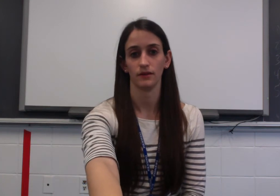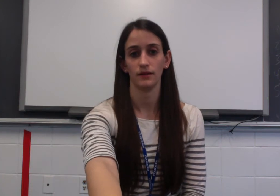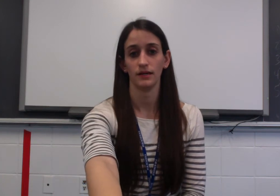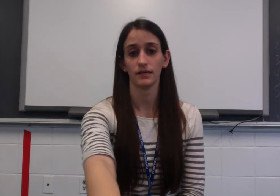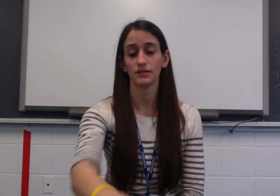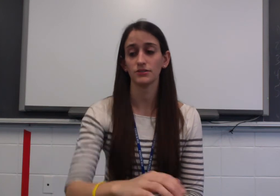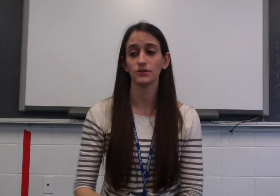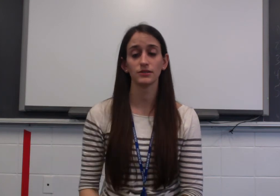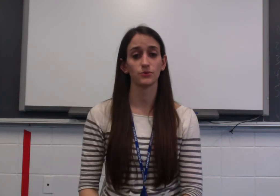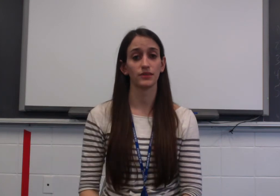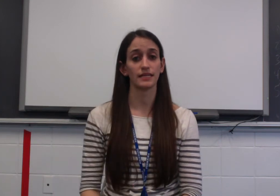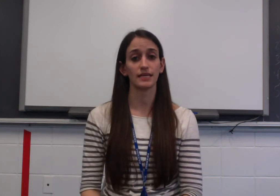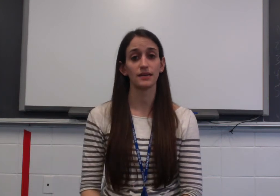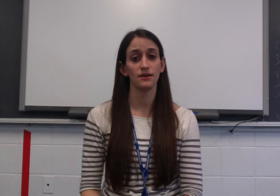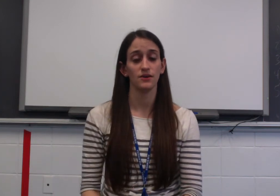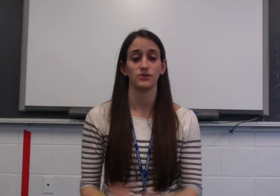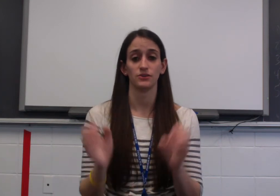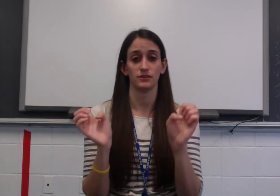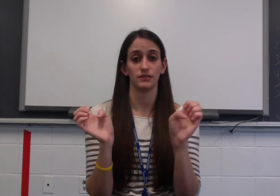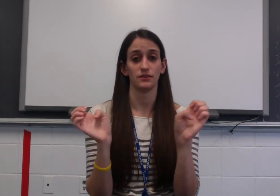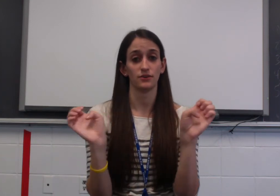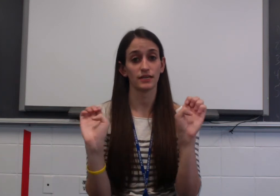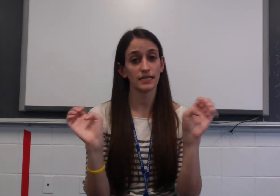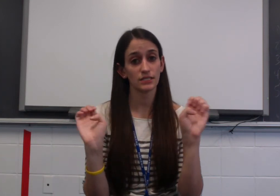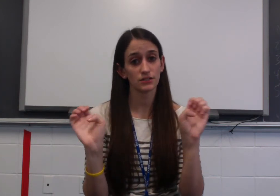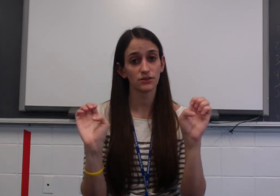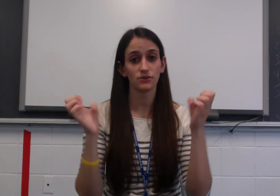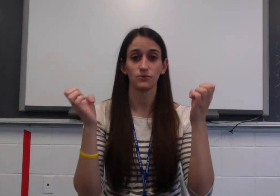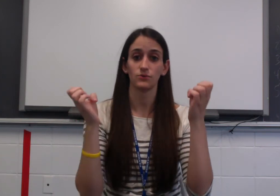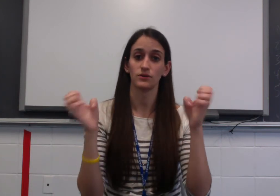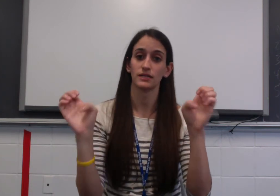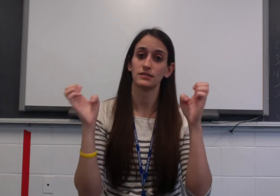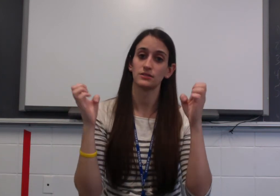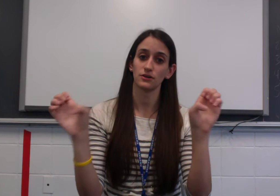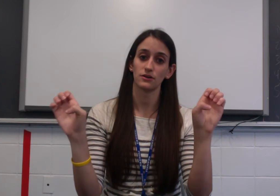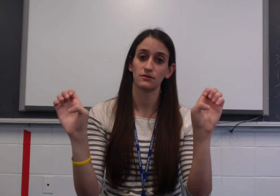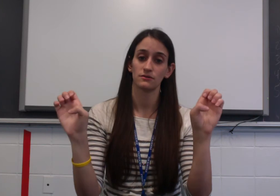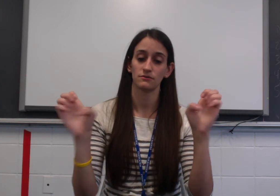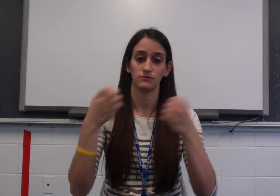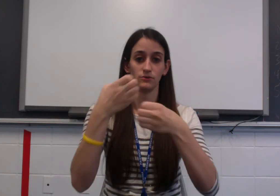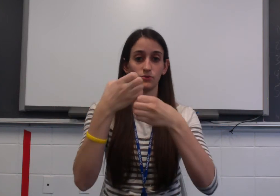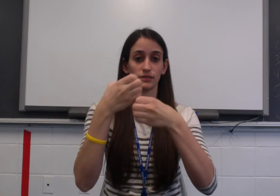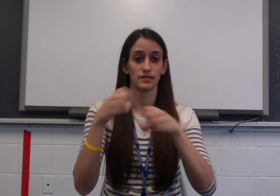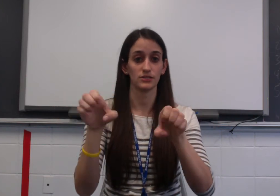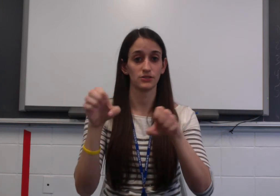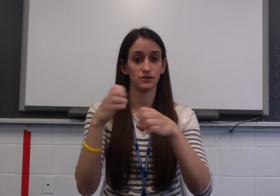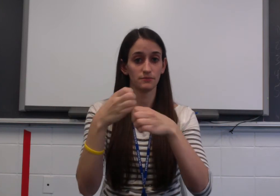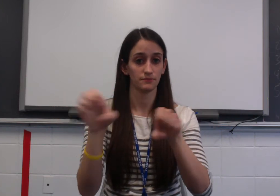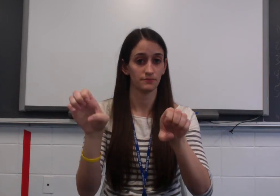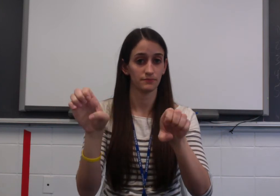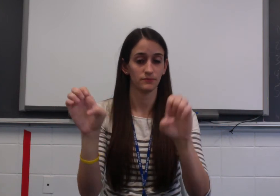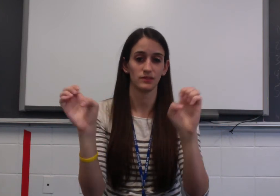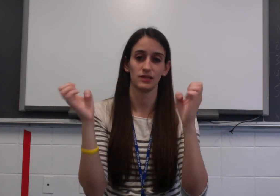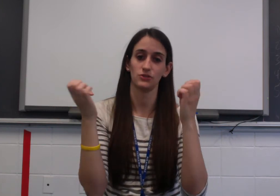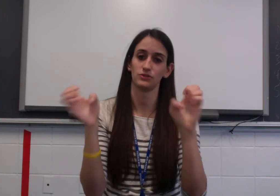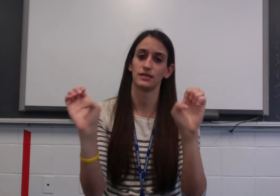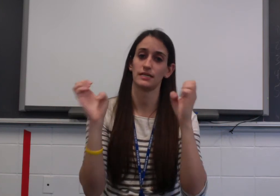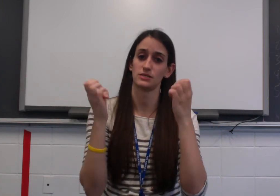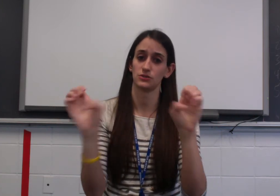Easter is with an E. Either Easter or Easter or Easter. I usually sign Easter.